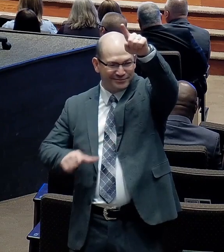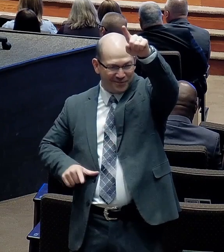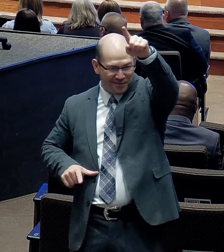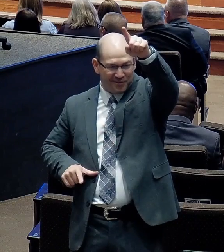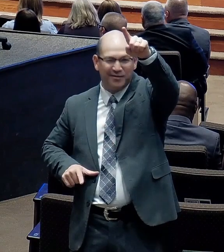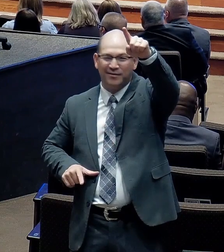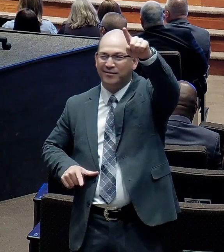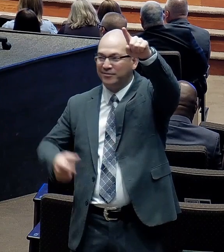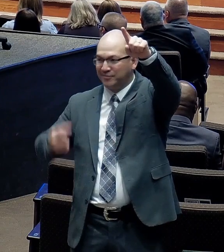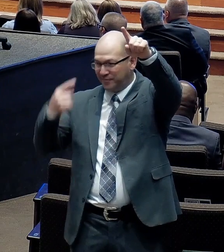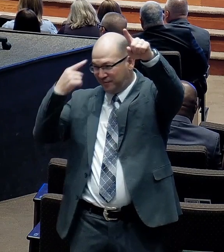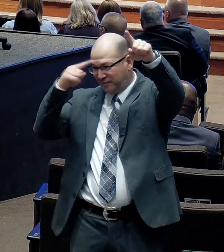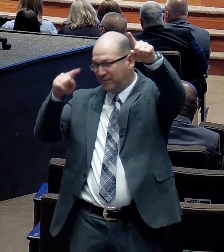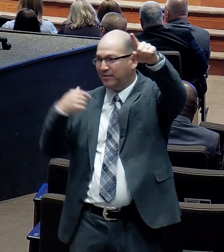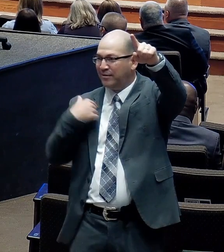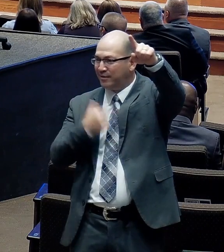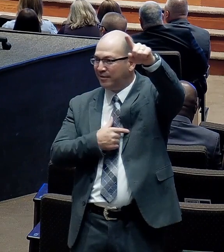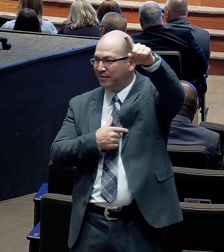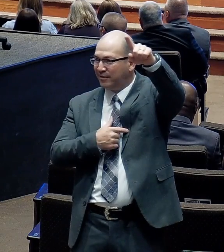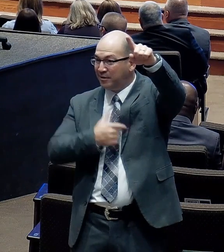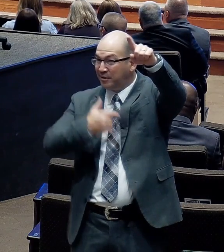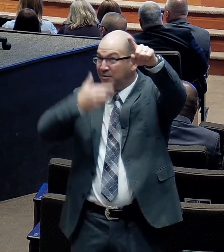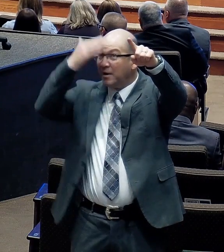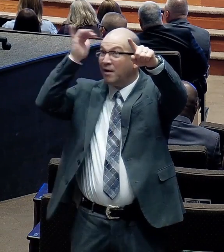Wherefore we. Are. Glad.